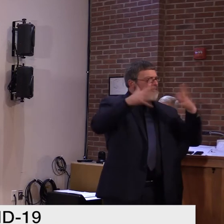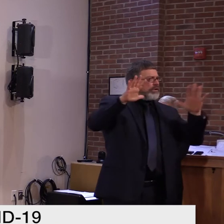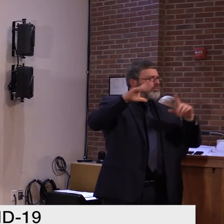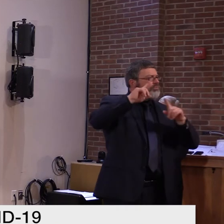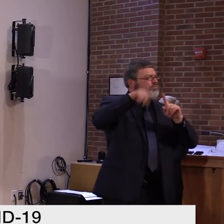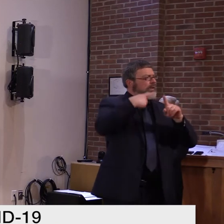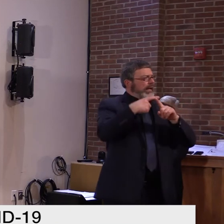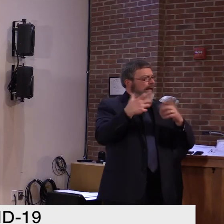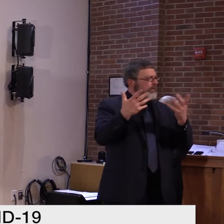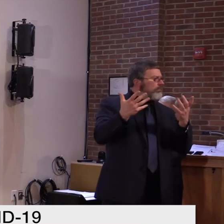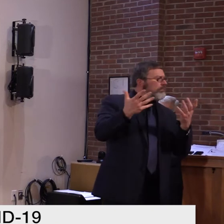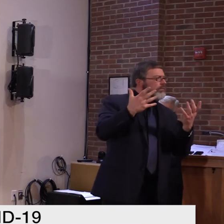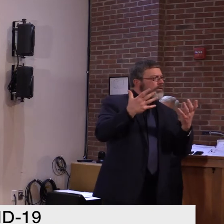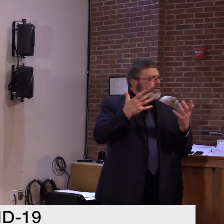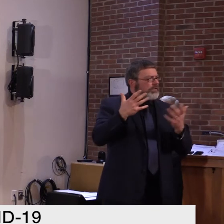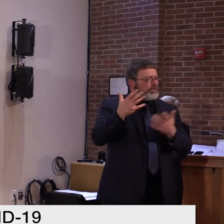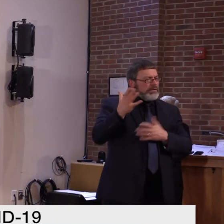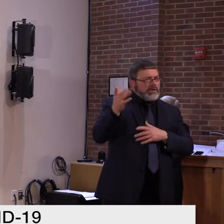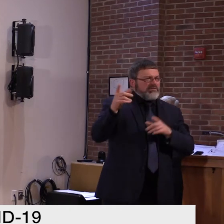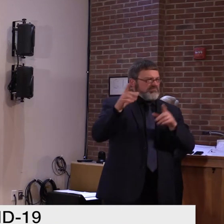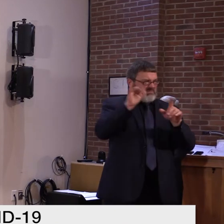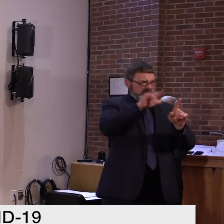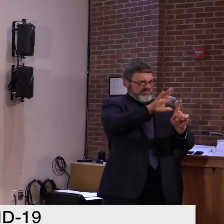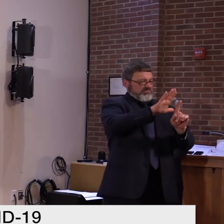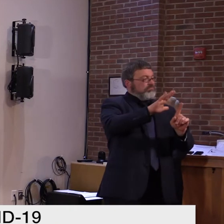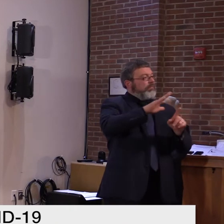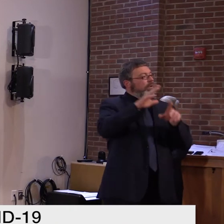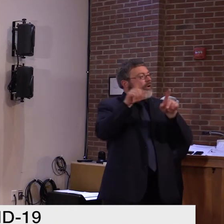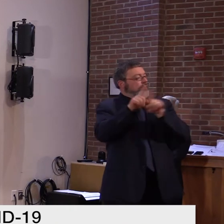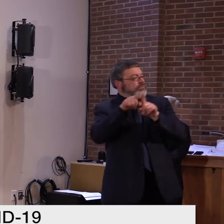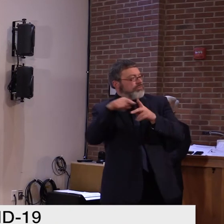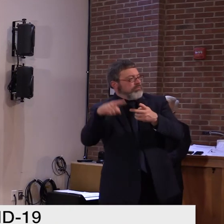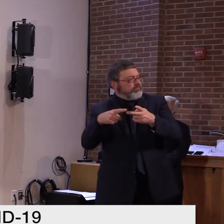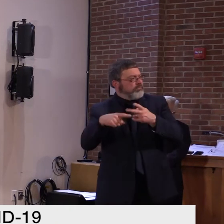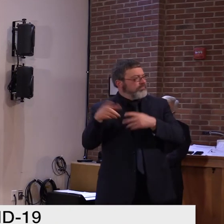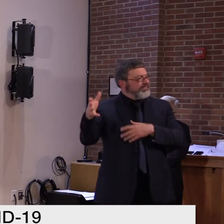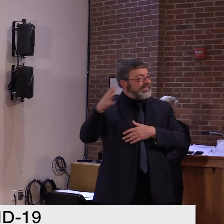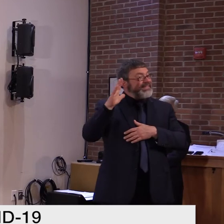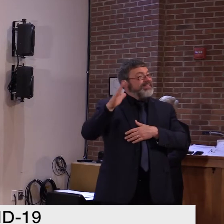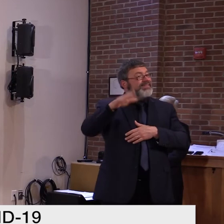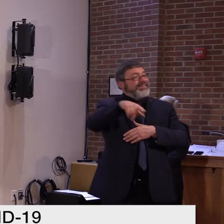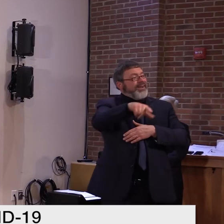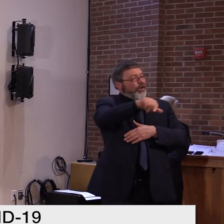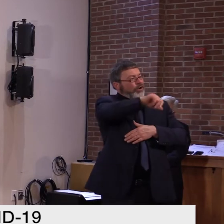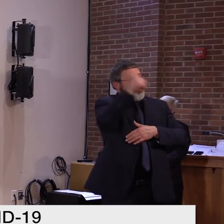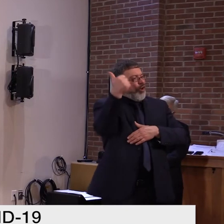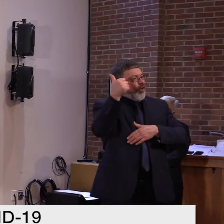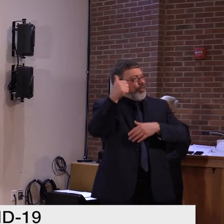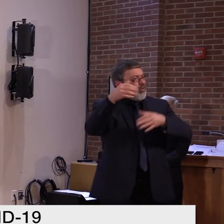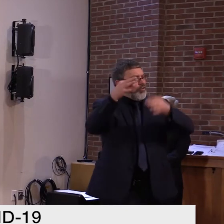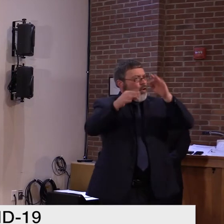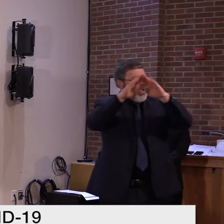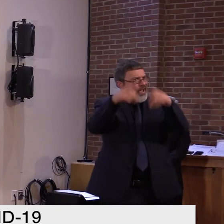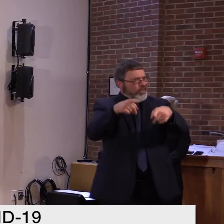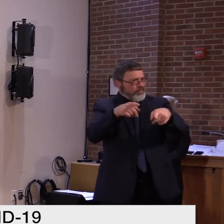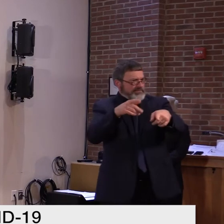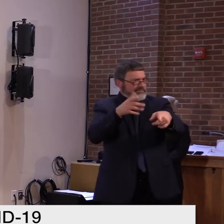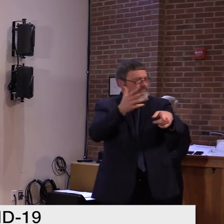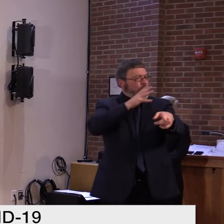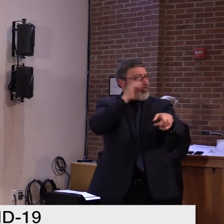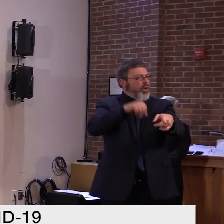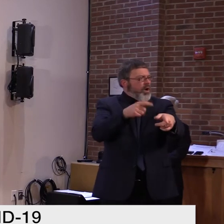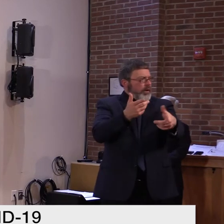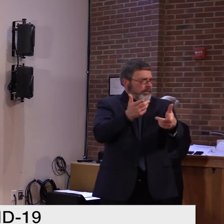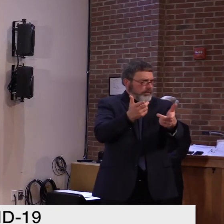a comment on a commitment to make sure that the old building doesn't just sit there, uh, empty and, uh, um, that there's actually gonna be a plan